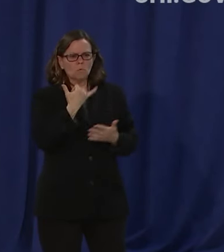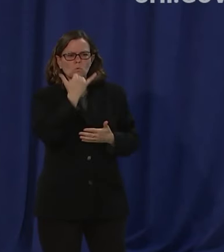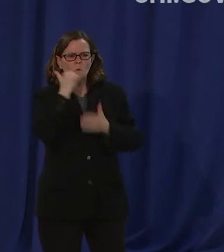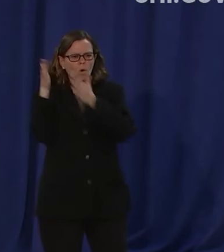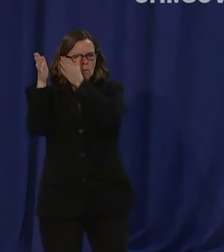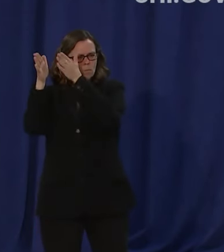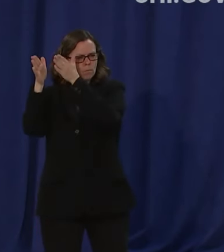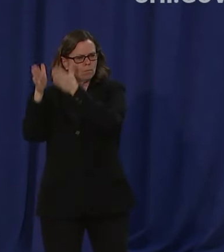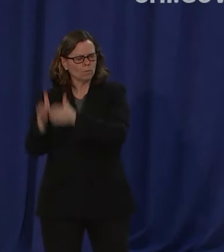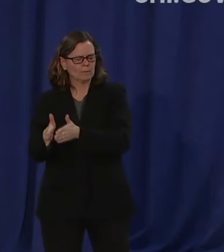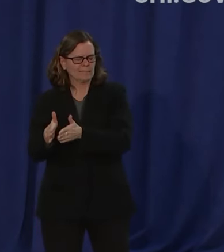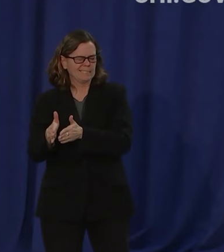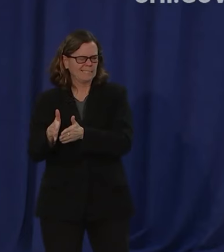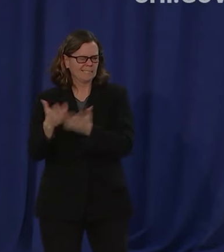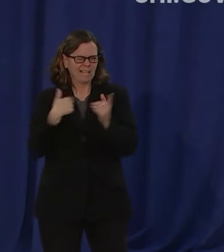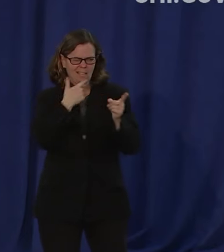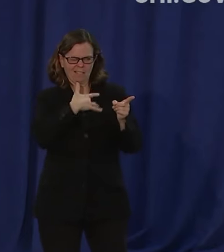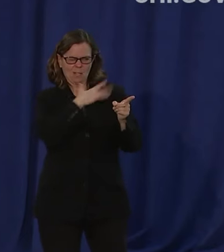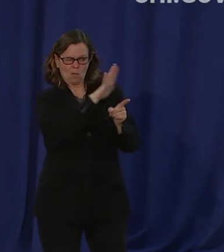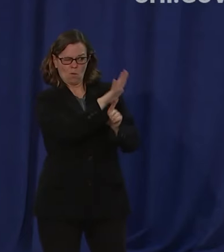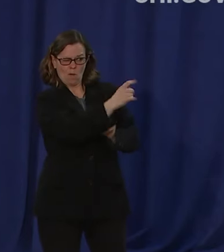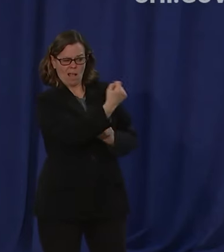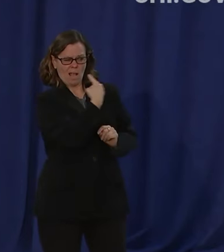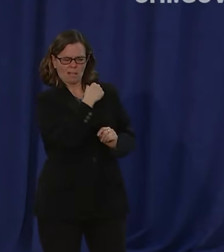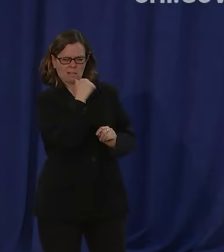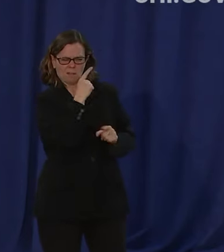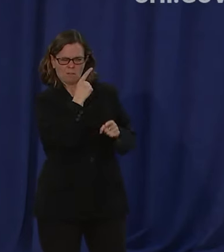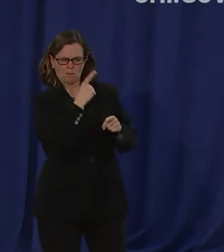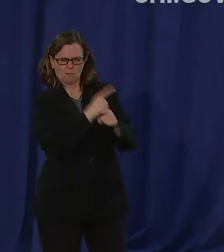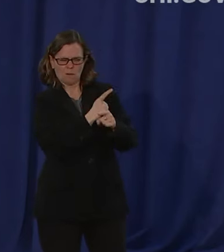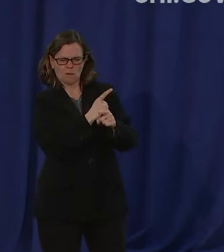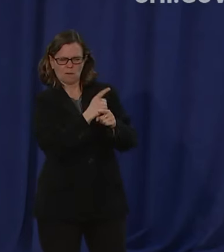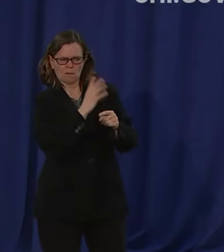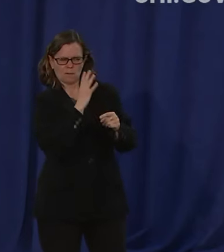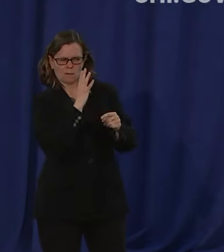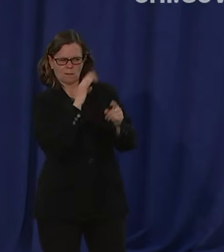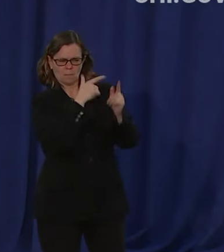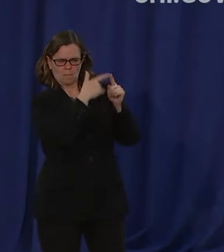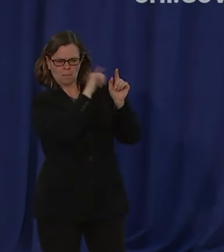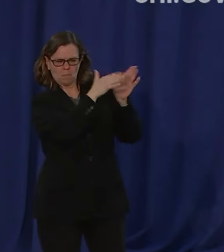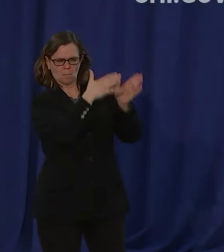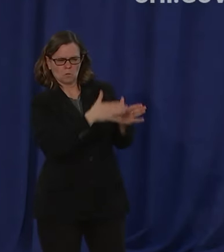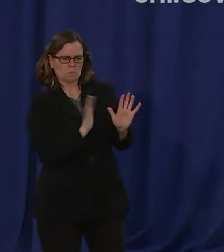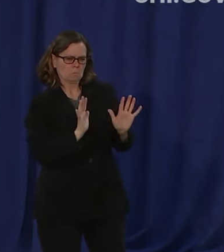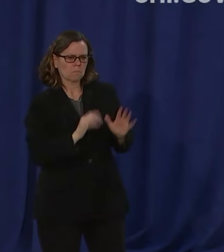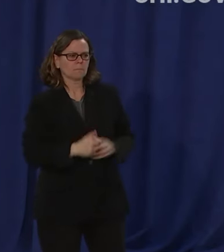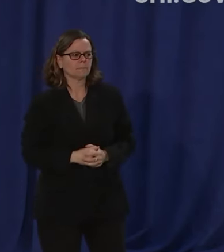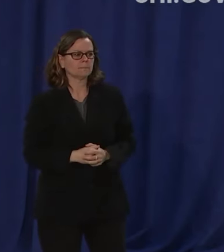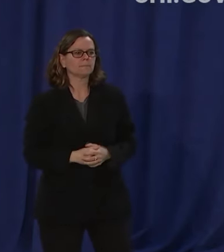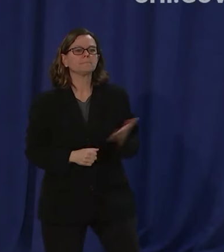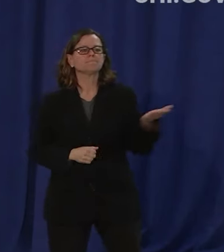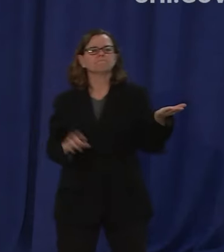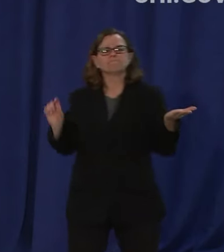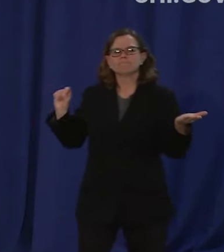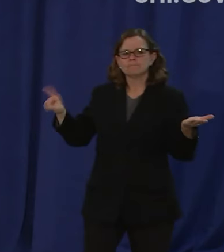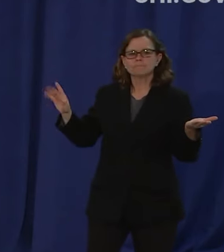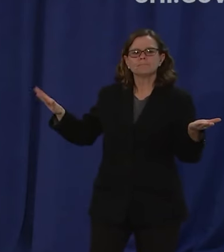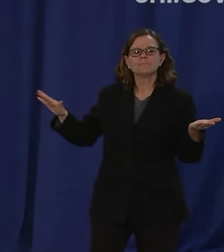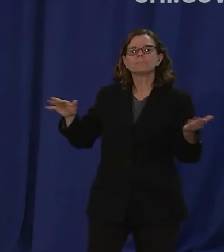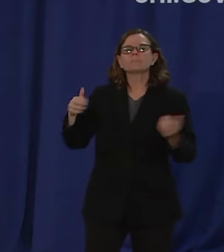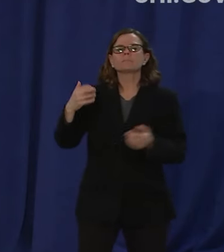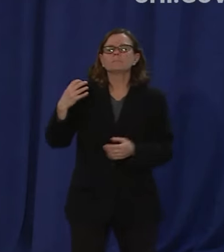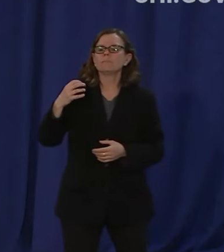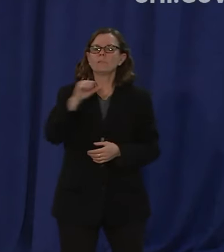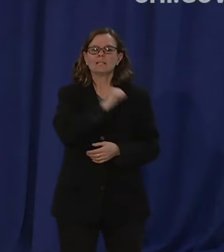last question from ad quigg at cranes senate majority leader mitch mcconnell says he favors allowing states to declare